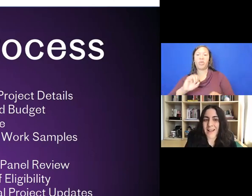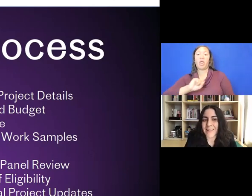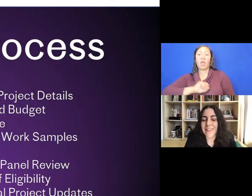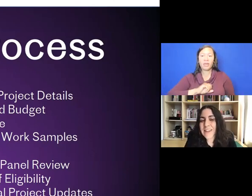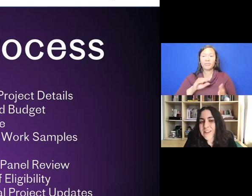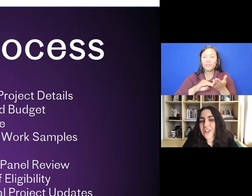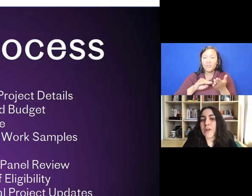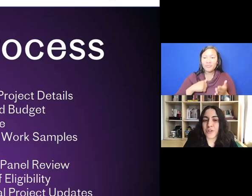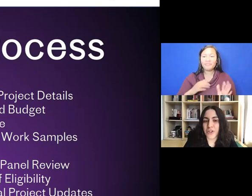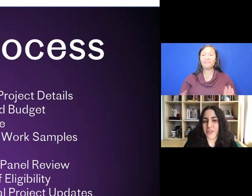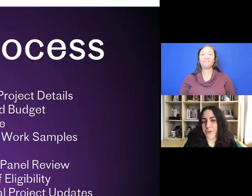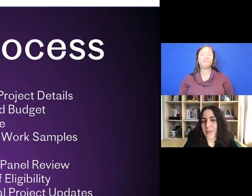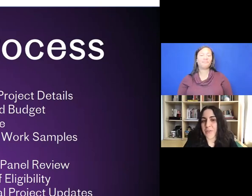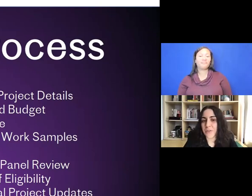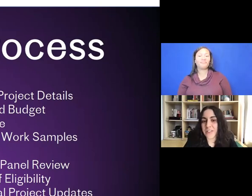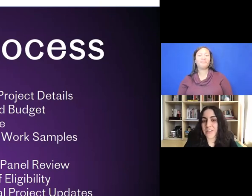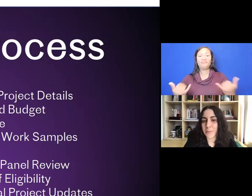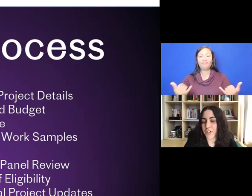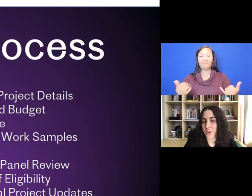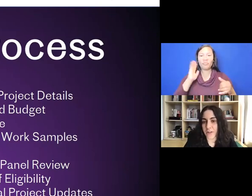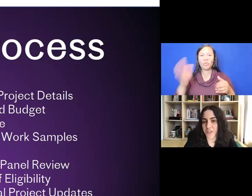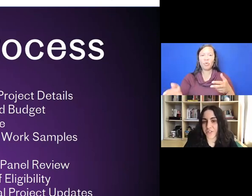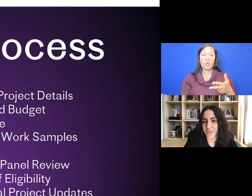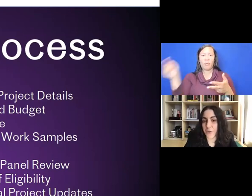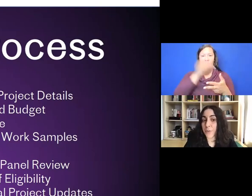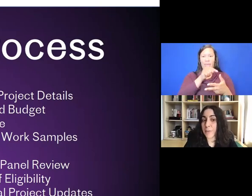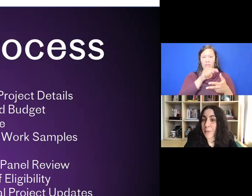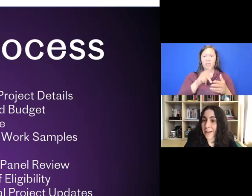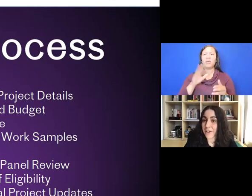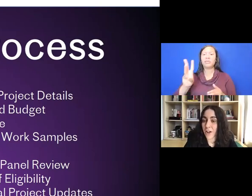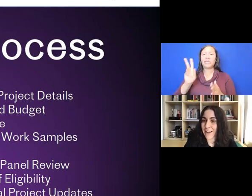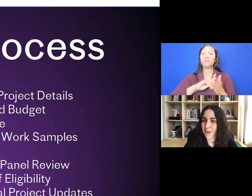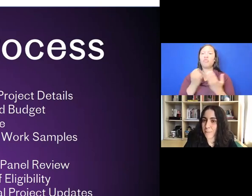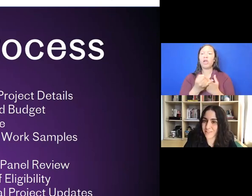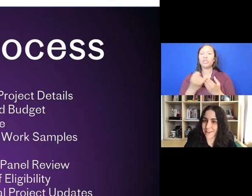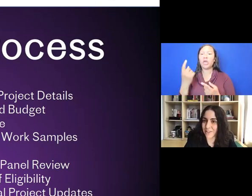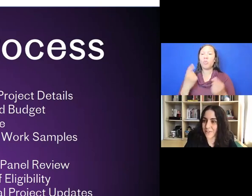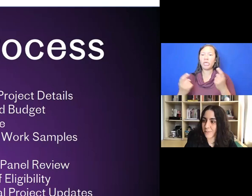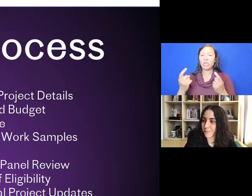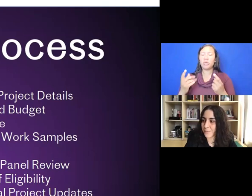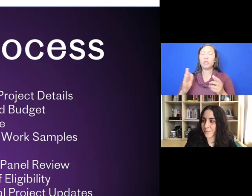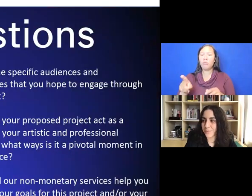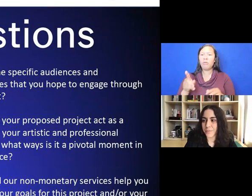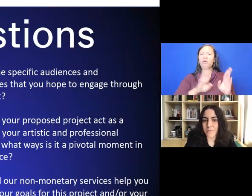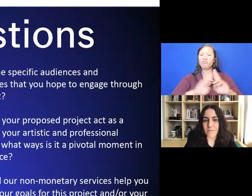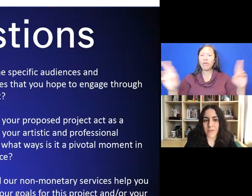Let's now take a closer look though at those six project questions so you can be prepared on how to best answer them.